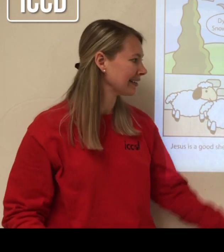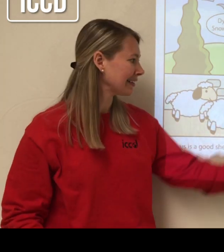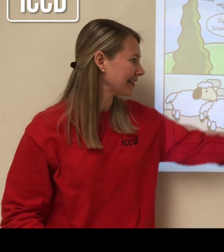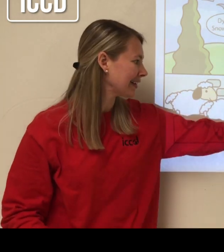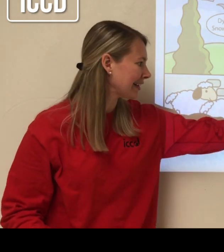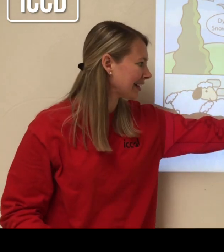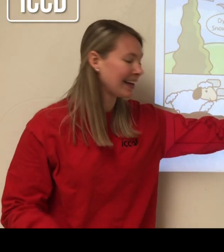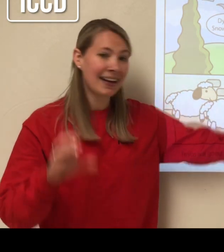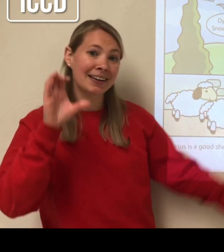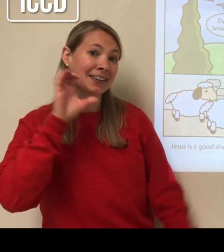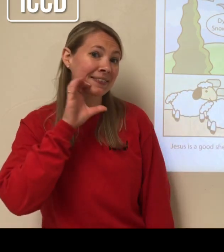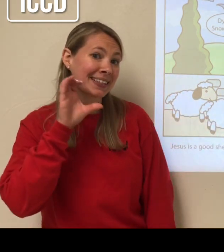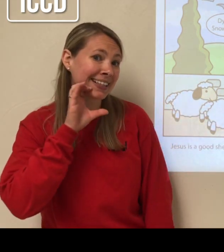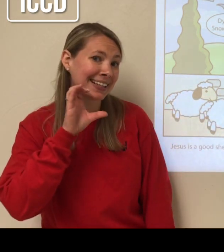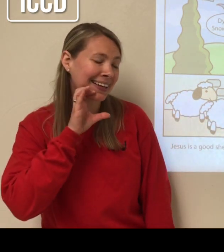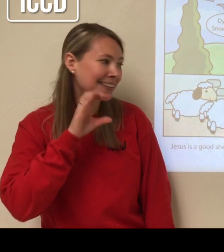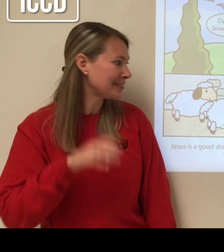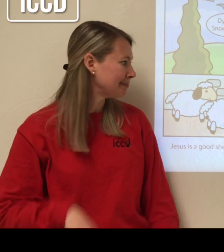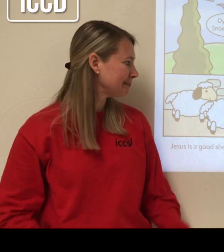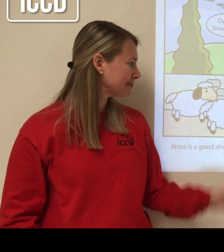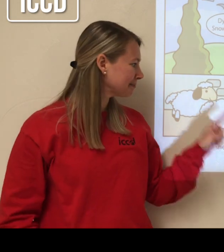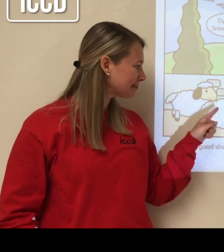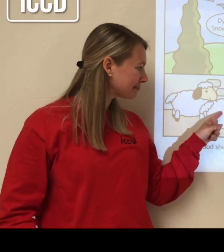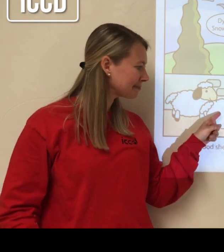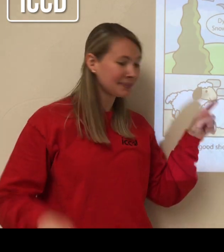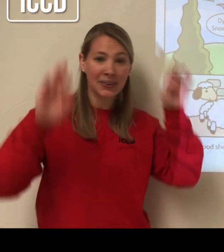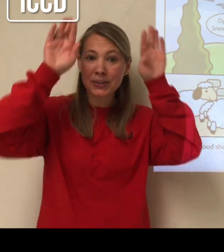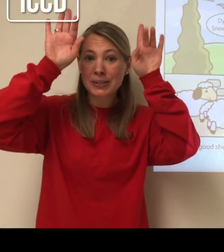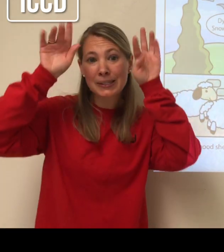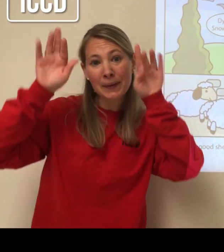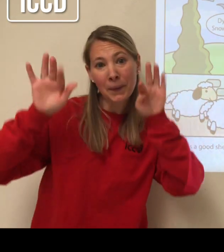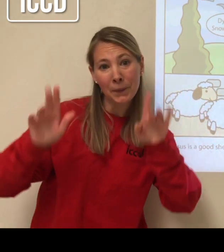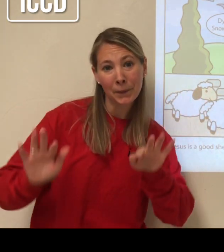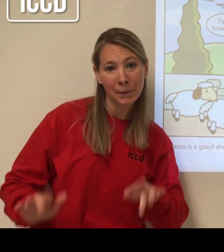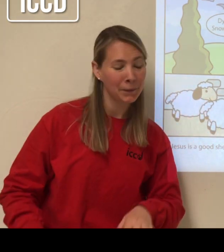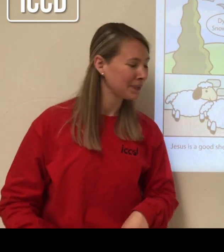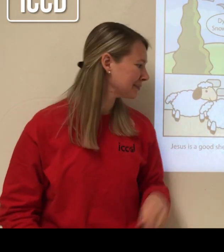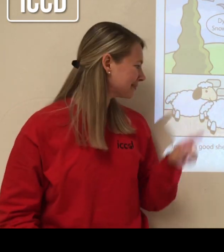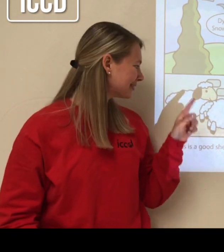Karina, Snowflake, and Dylan.